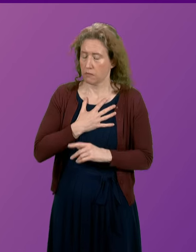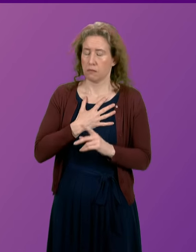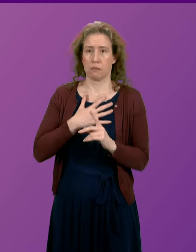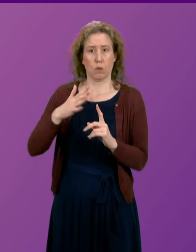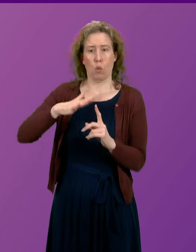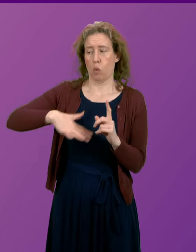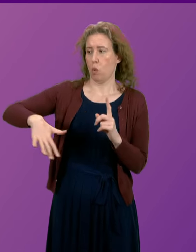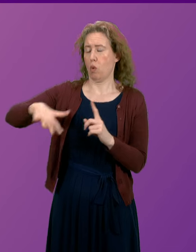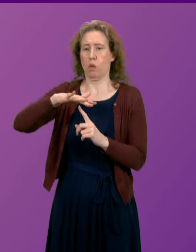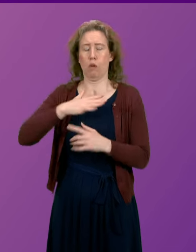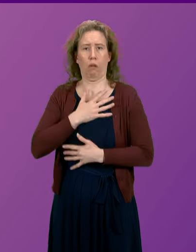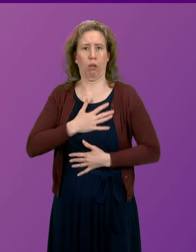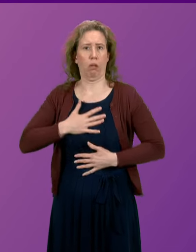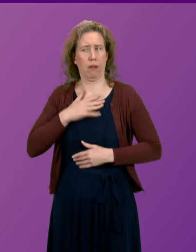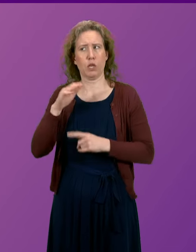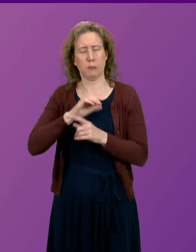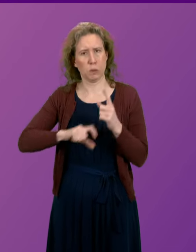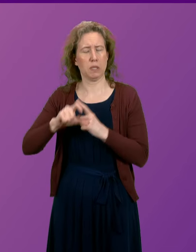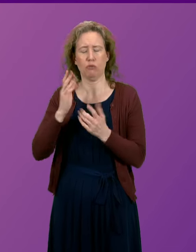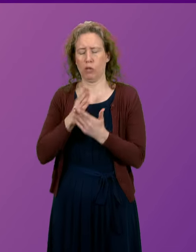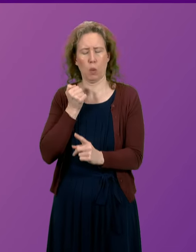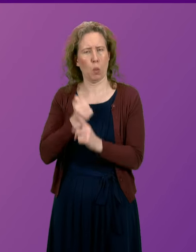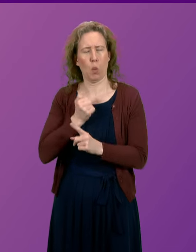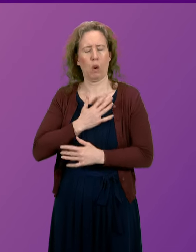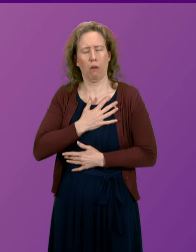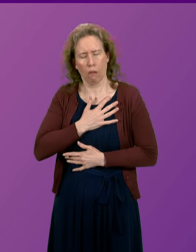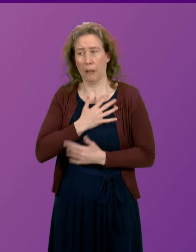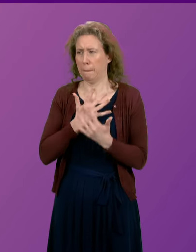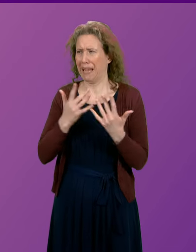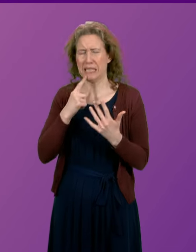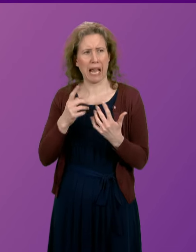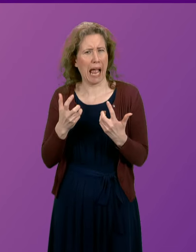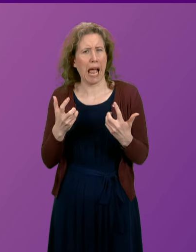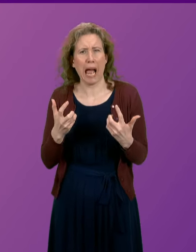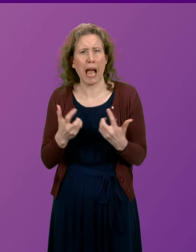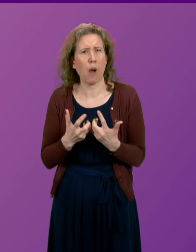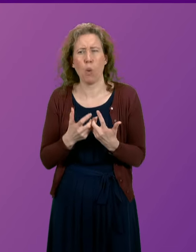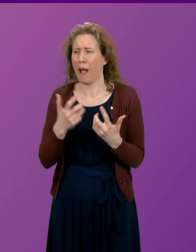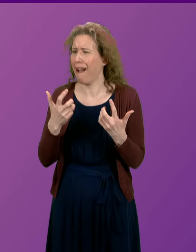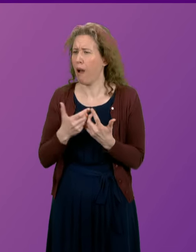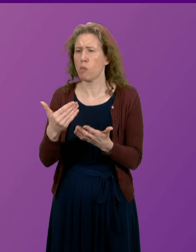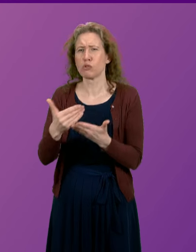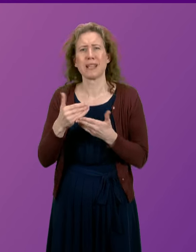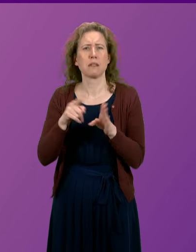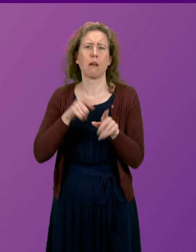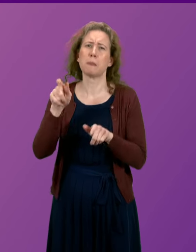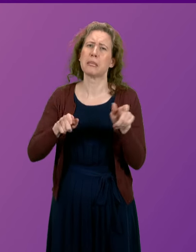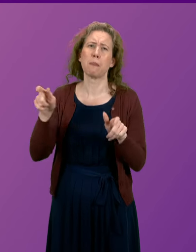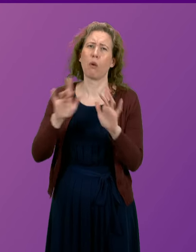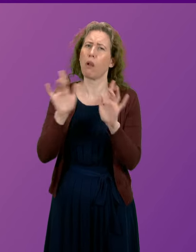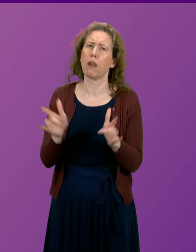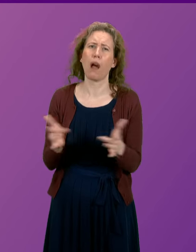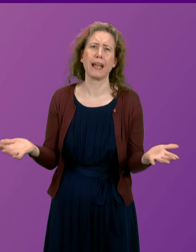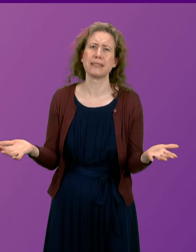in the community and many are asking how they can protect young people online.